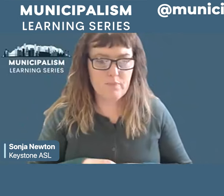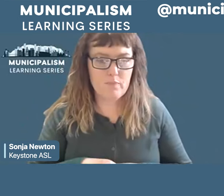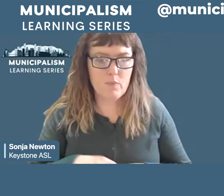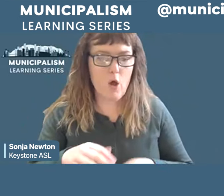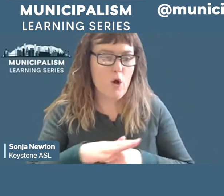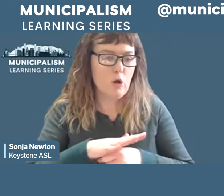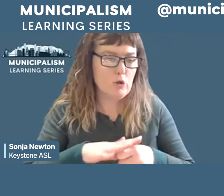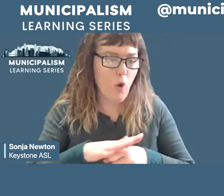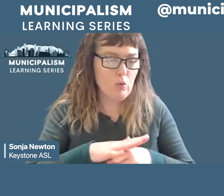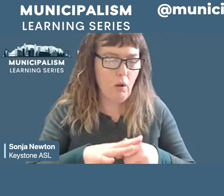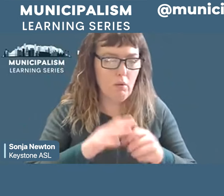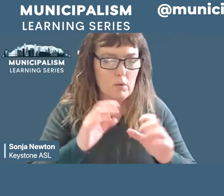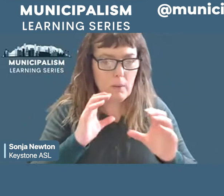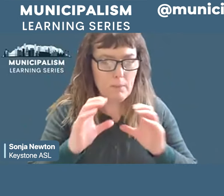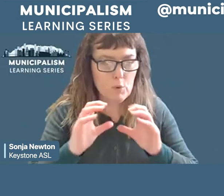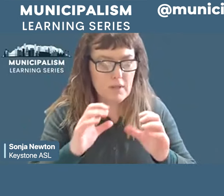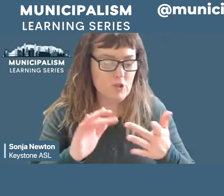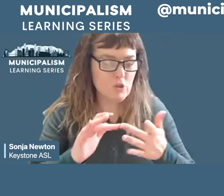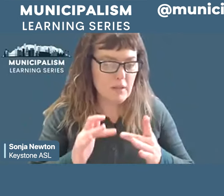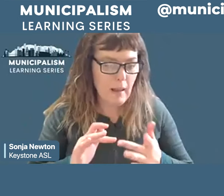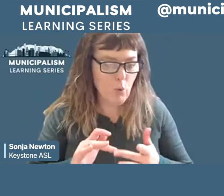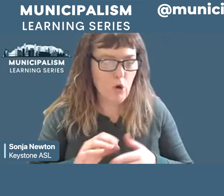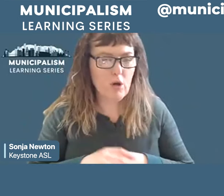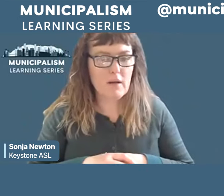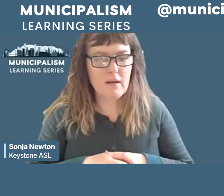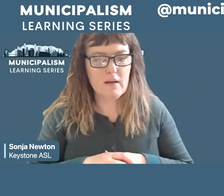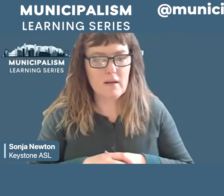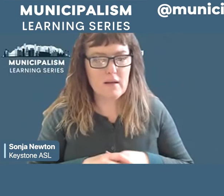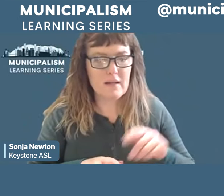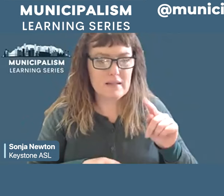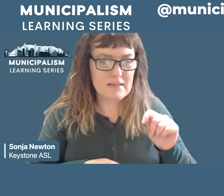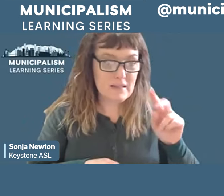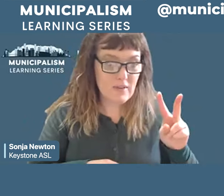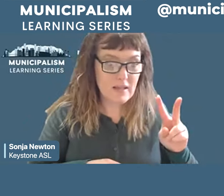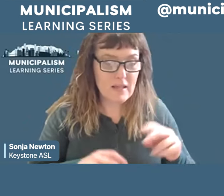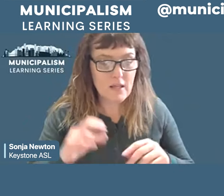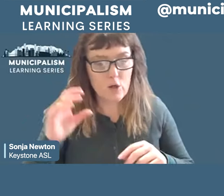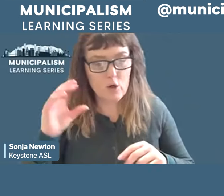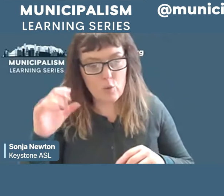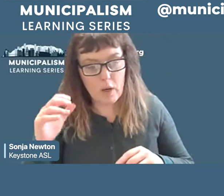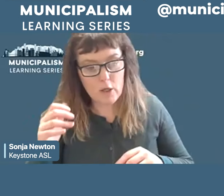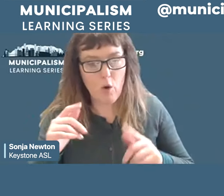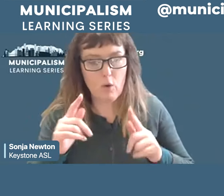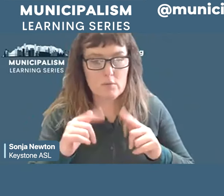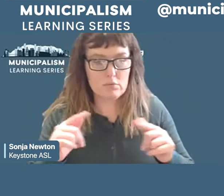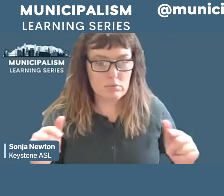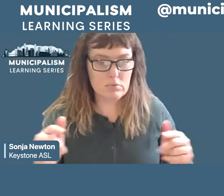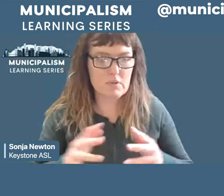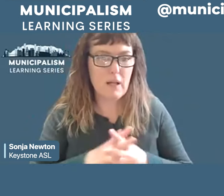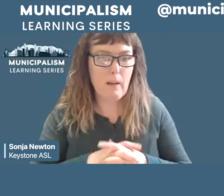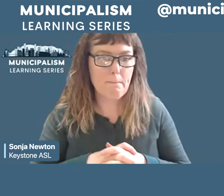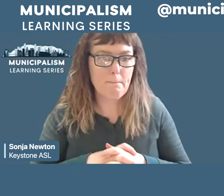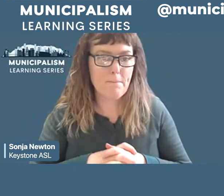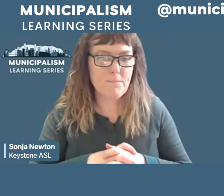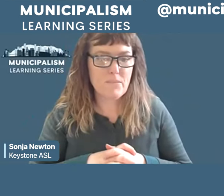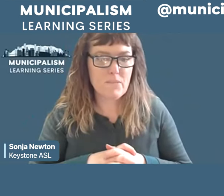control cable TV and radio and internet in ways that make it accessible to all. We have to create public markets and